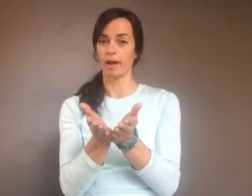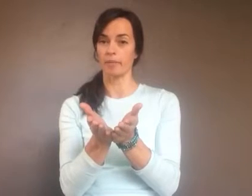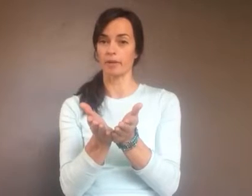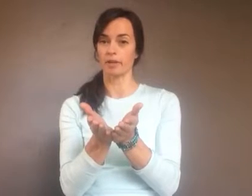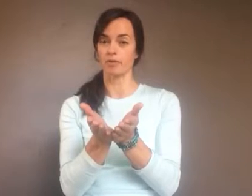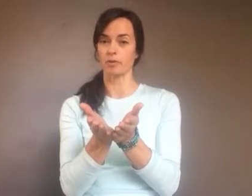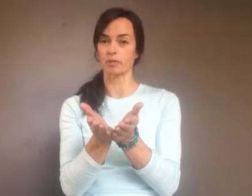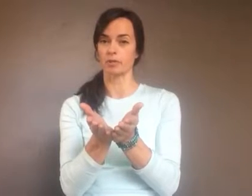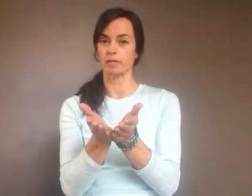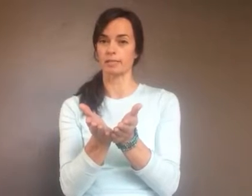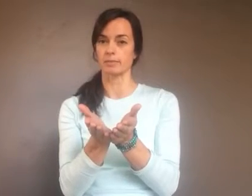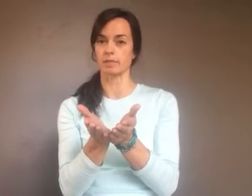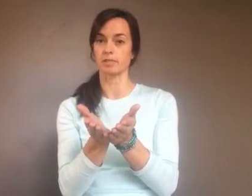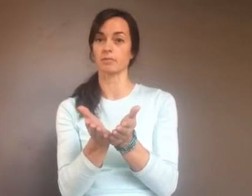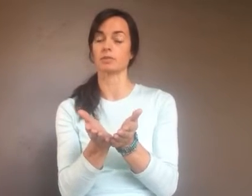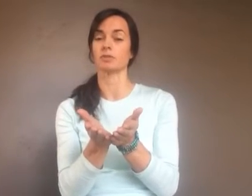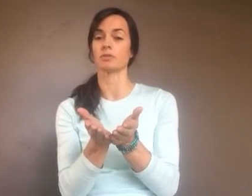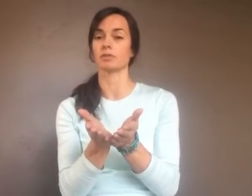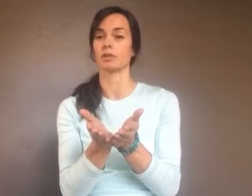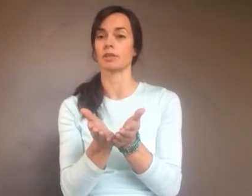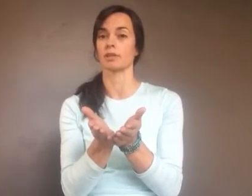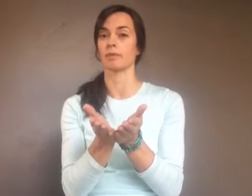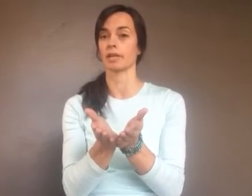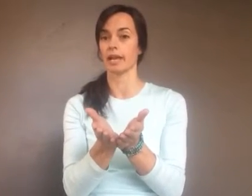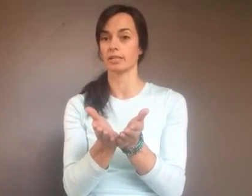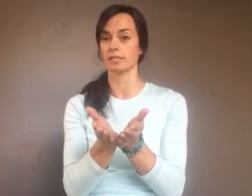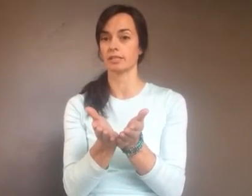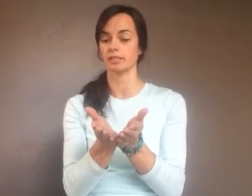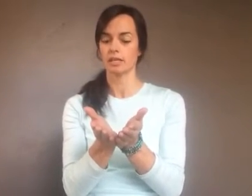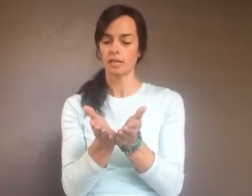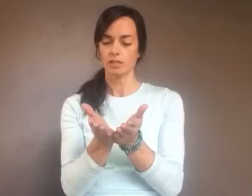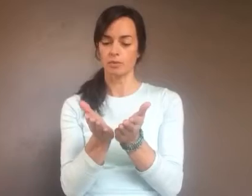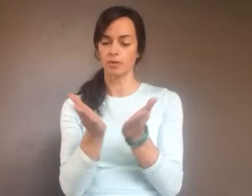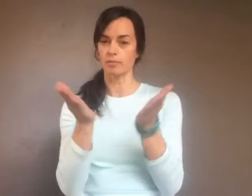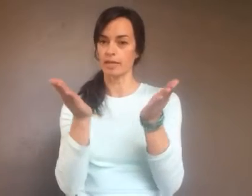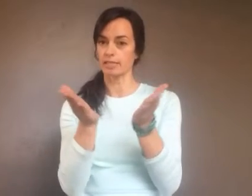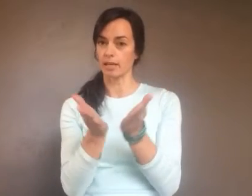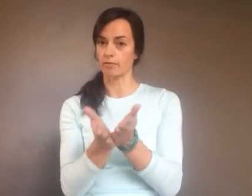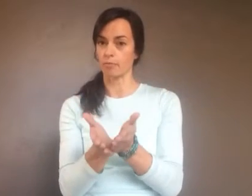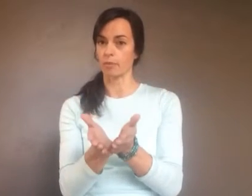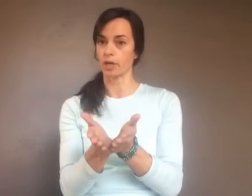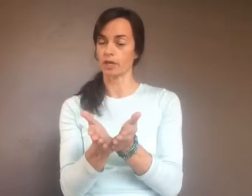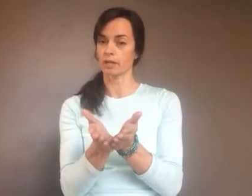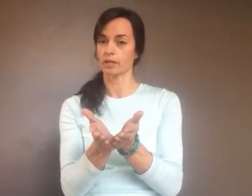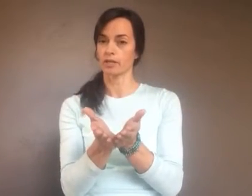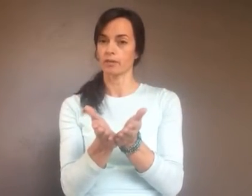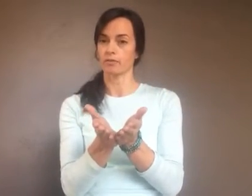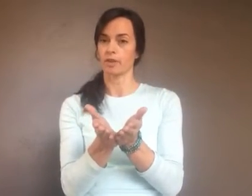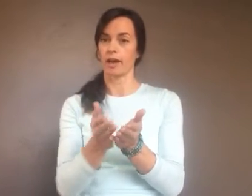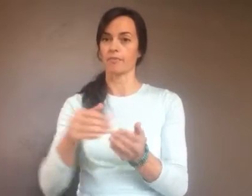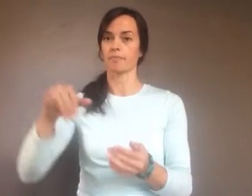the Bible, of the Old and New Testaments that was used during the Middle Ages. So we're going to make the sign for book for that.